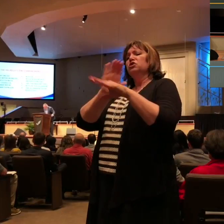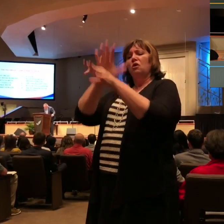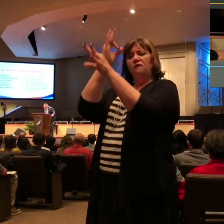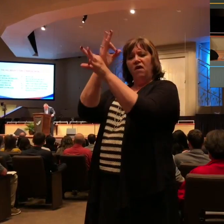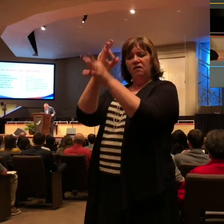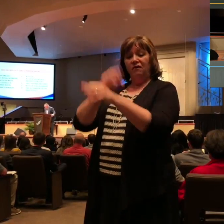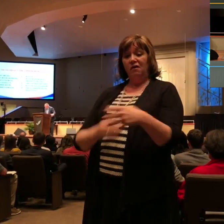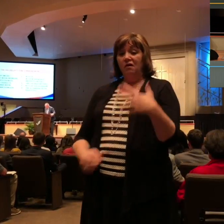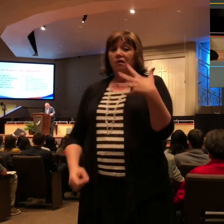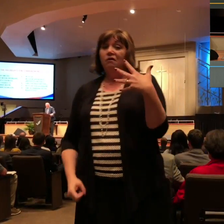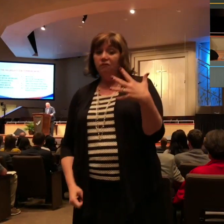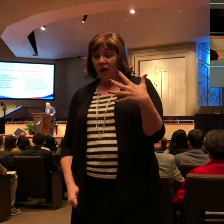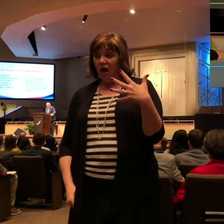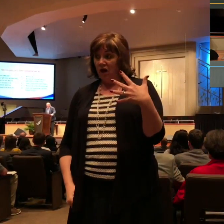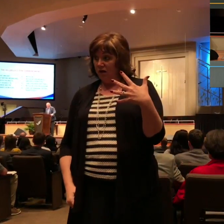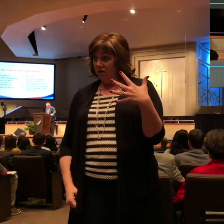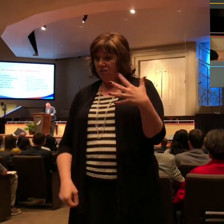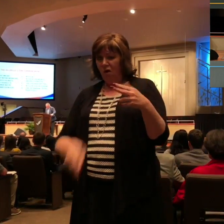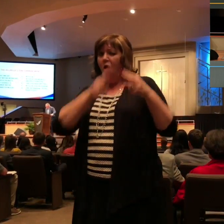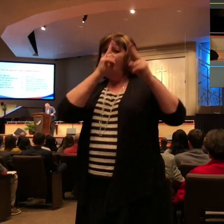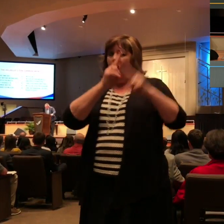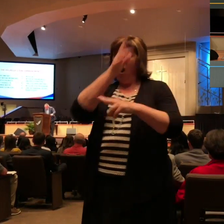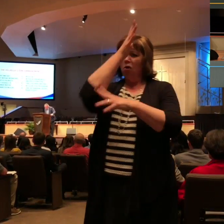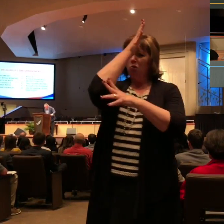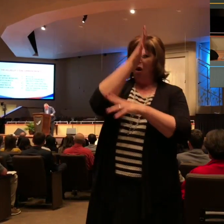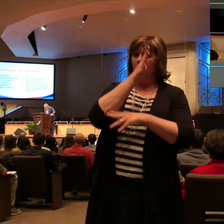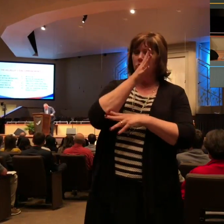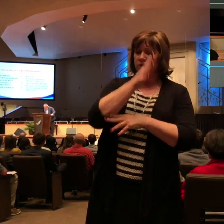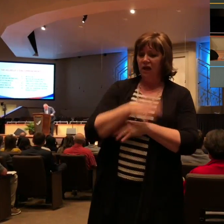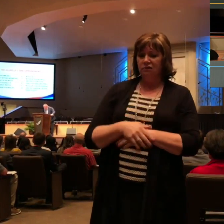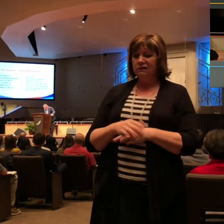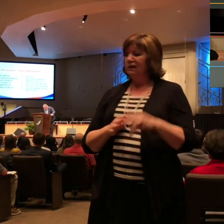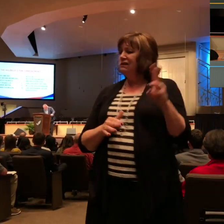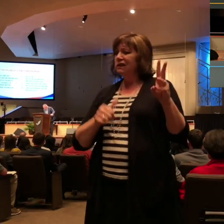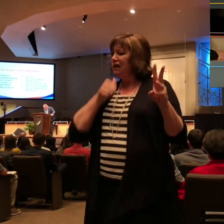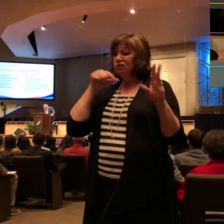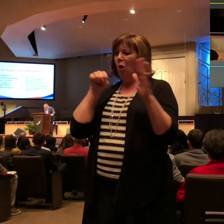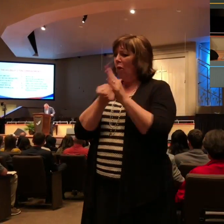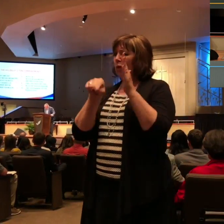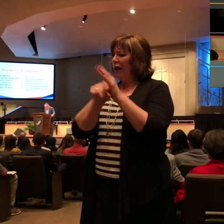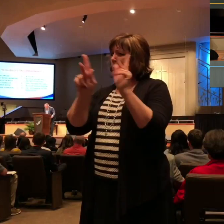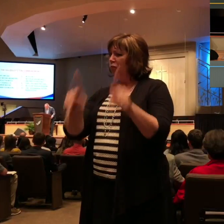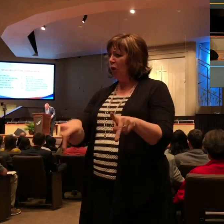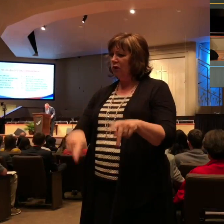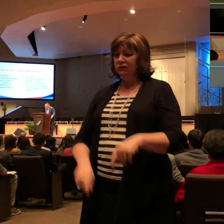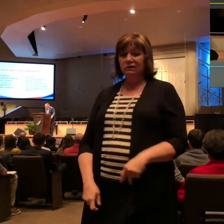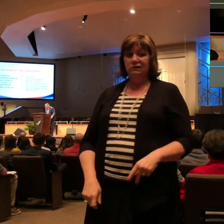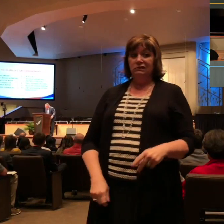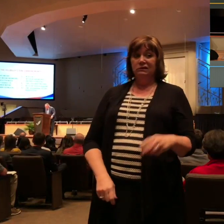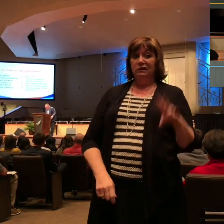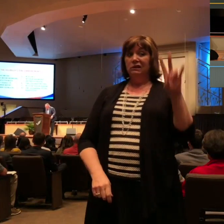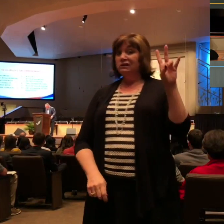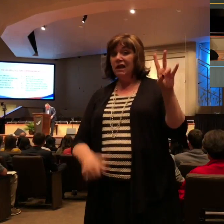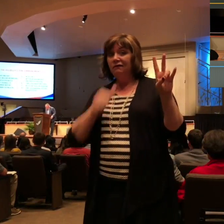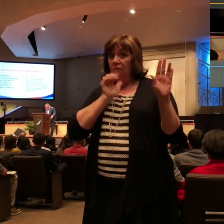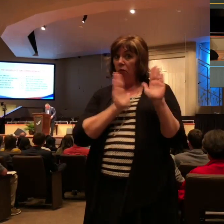Five, honor your ma and pa. Six, no killing. Seven, no fooling around with another fellow's gal.